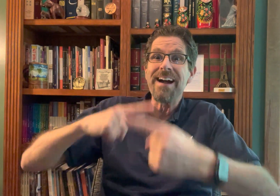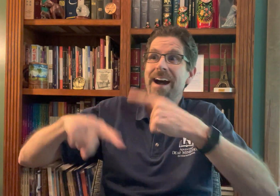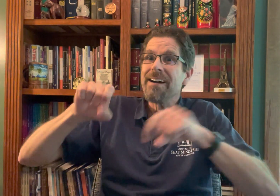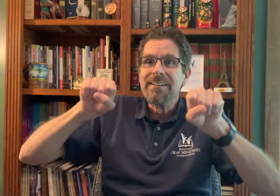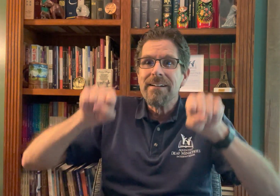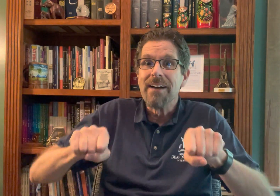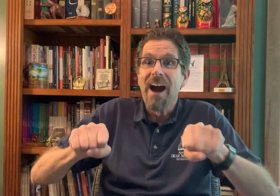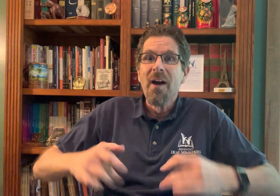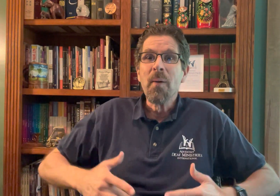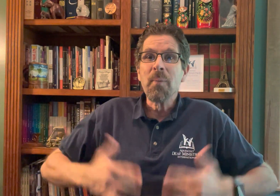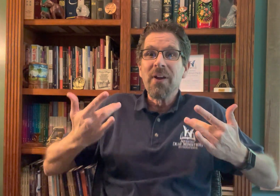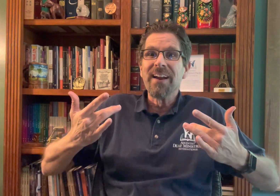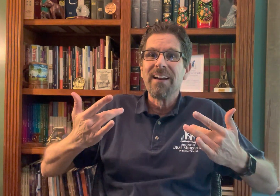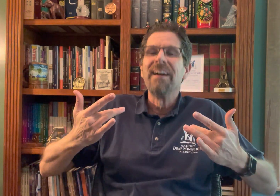And they started to sign.